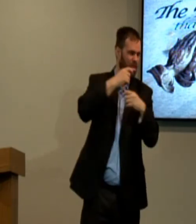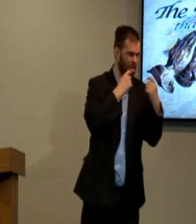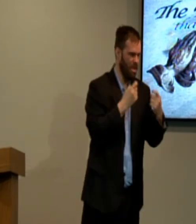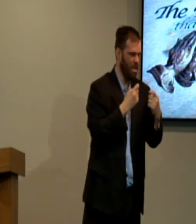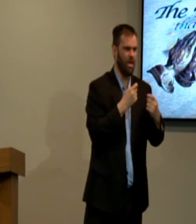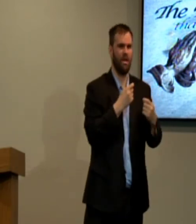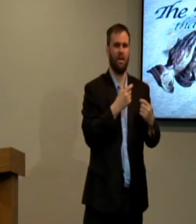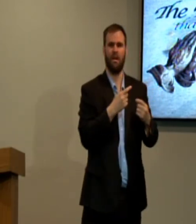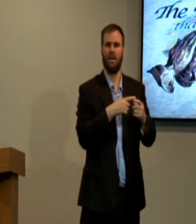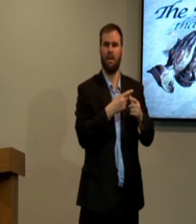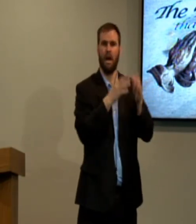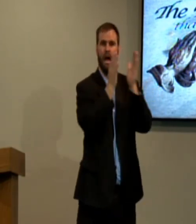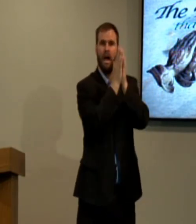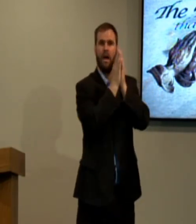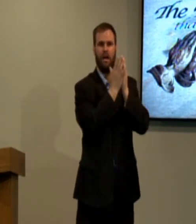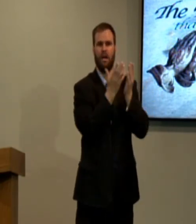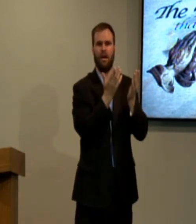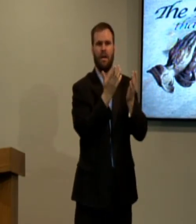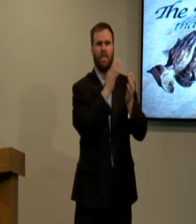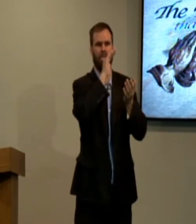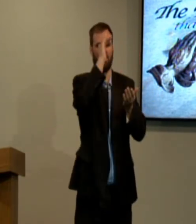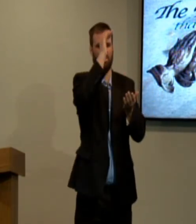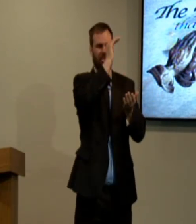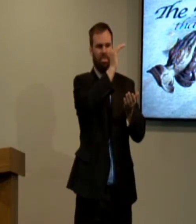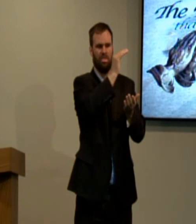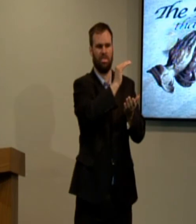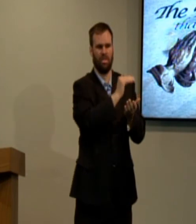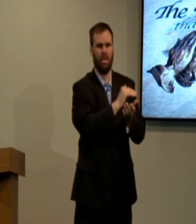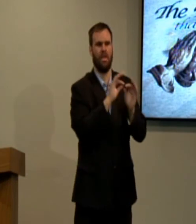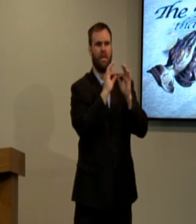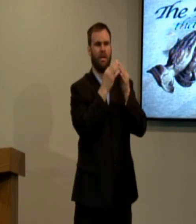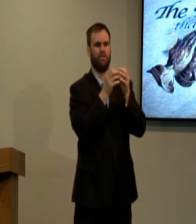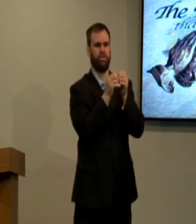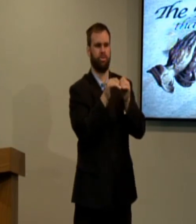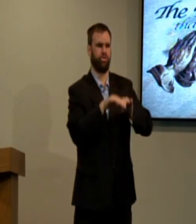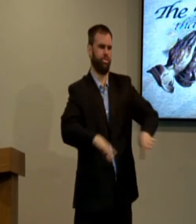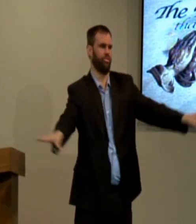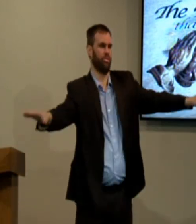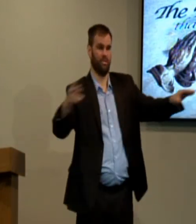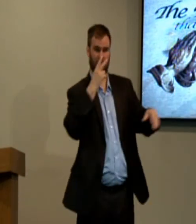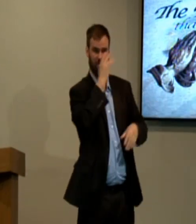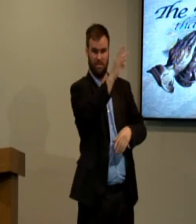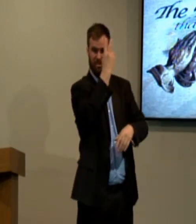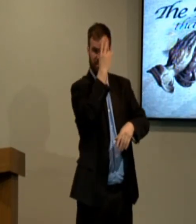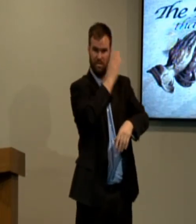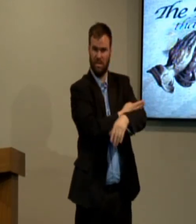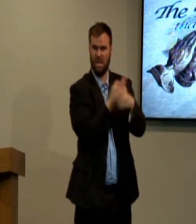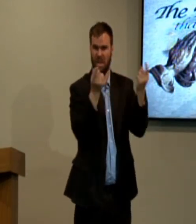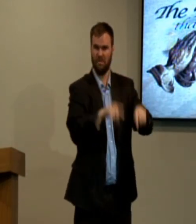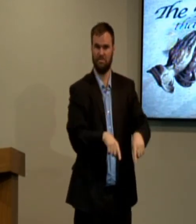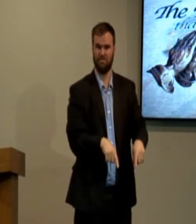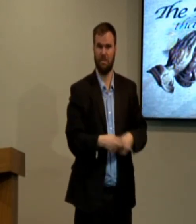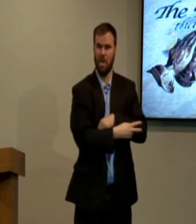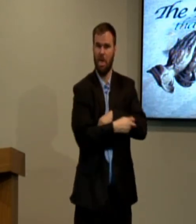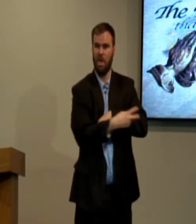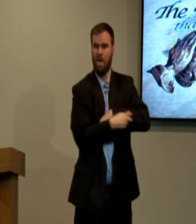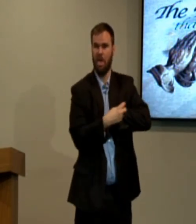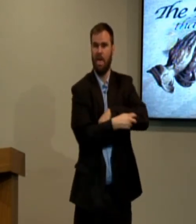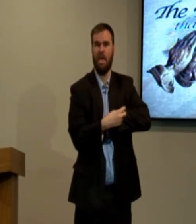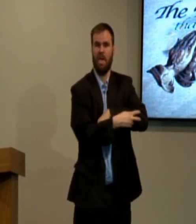Eli sinned and turned from God and his prayer life diminished. And he saw what happened